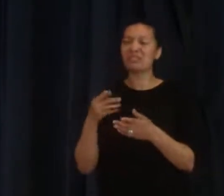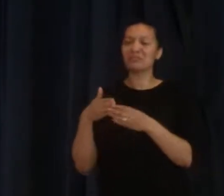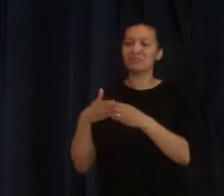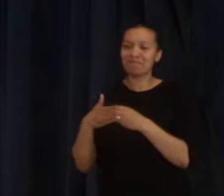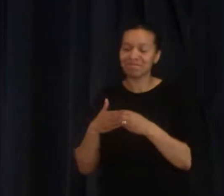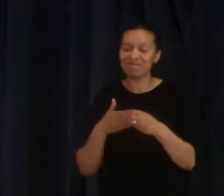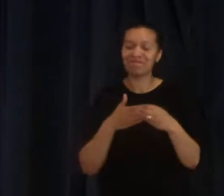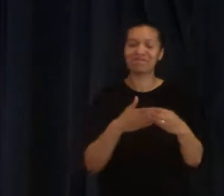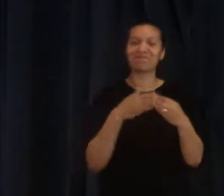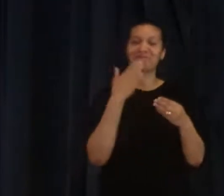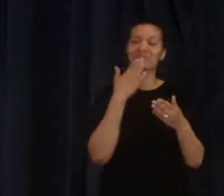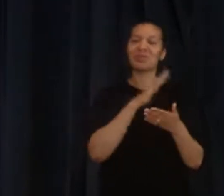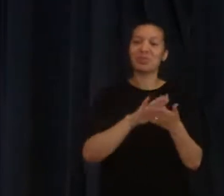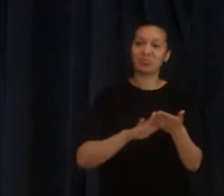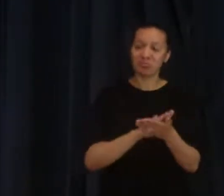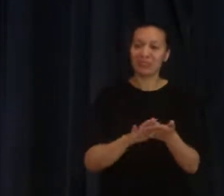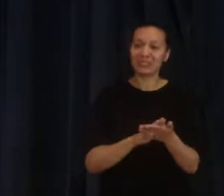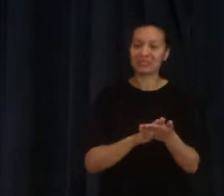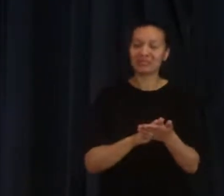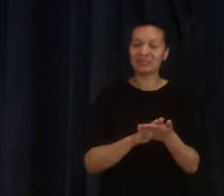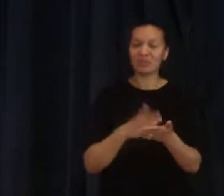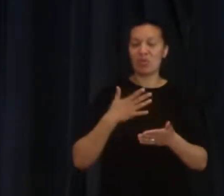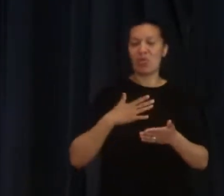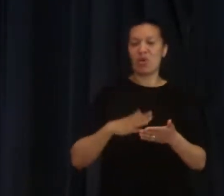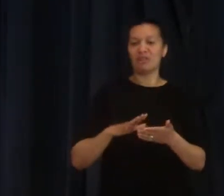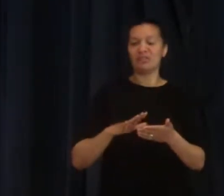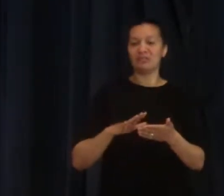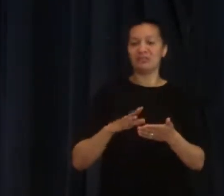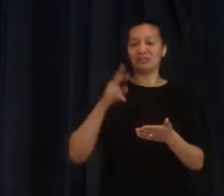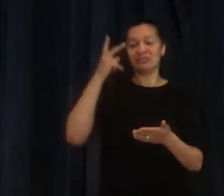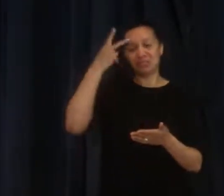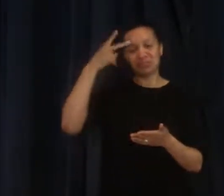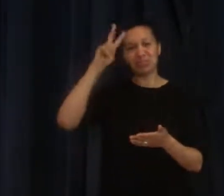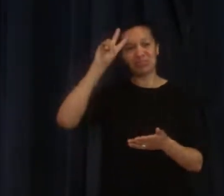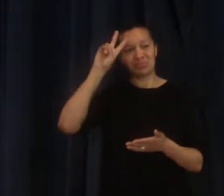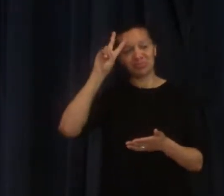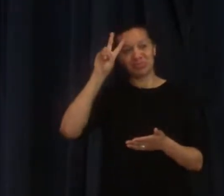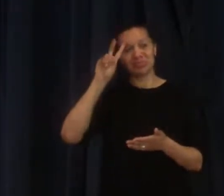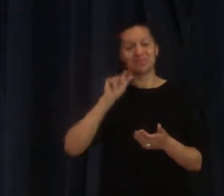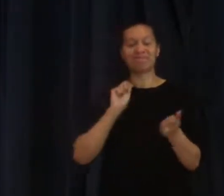place of repentance from wanting to turn away from those things that we have done wrong.